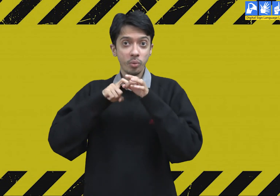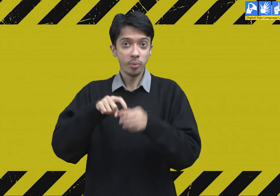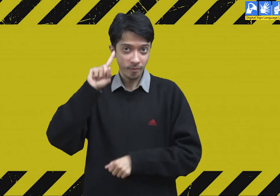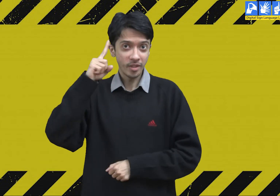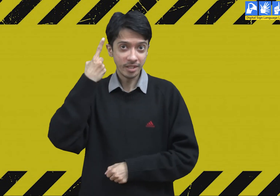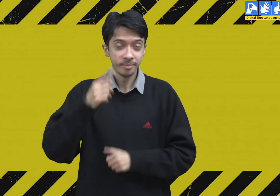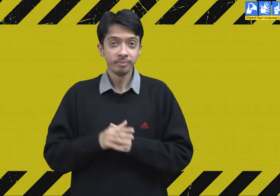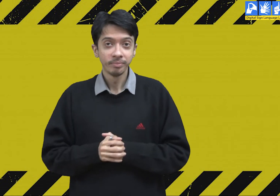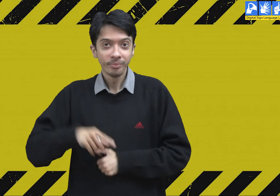Question 1.